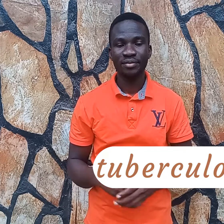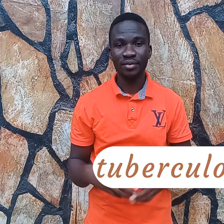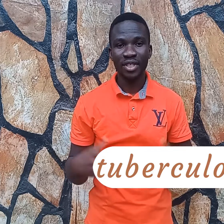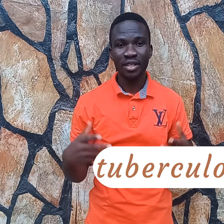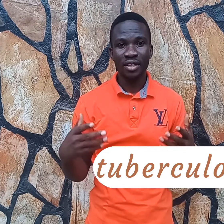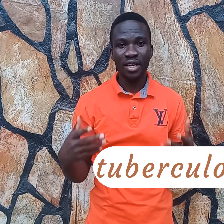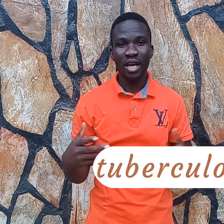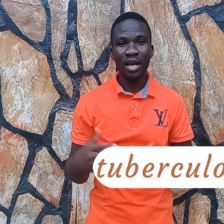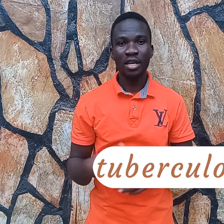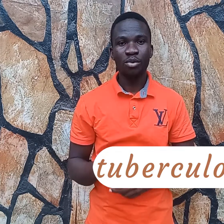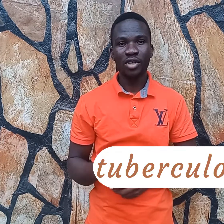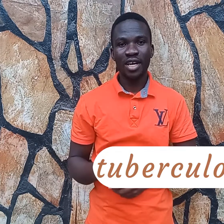Ebola